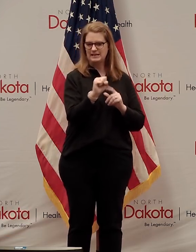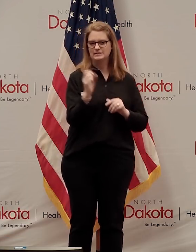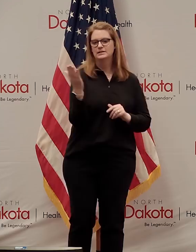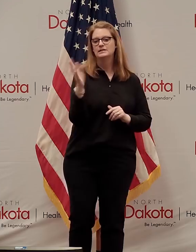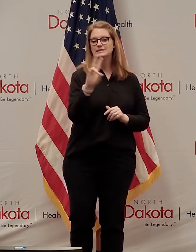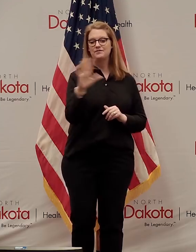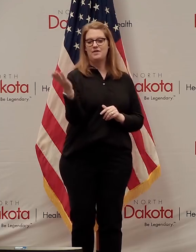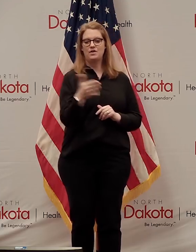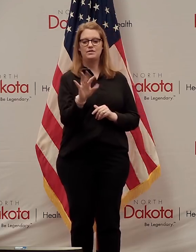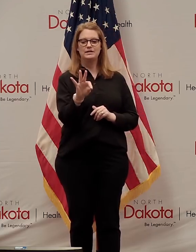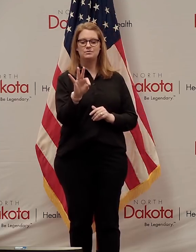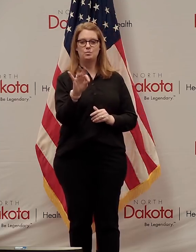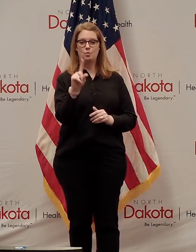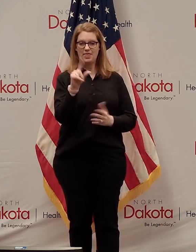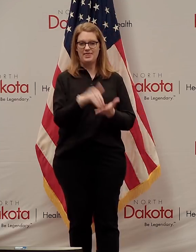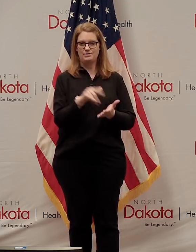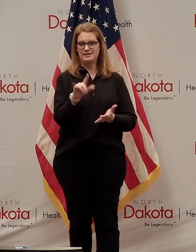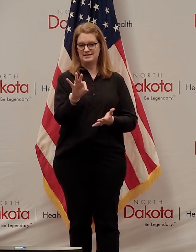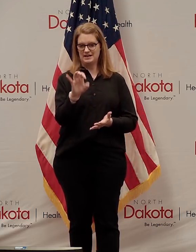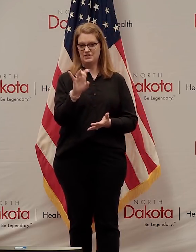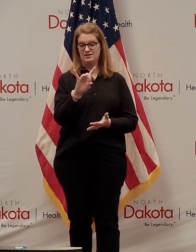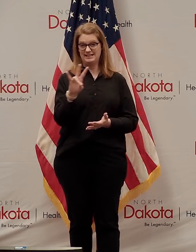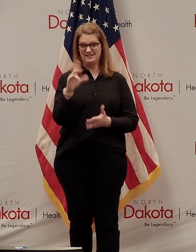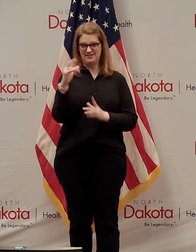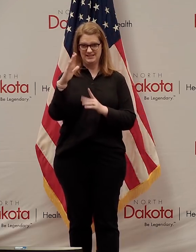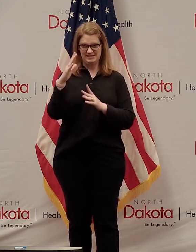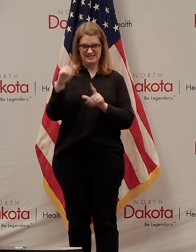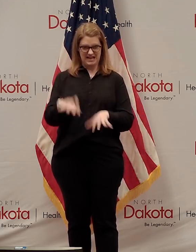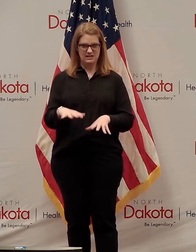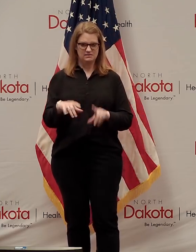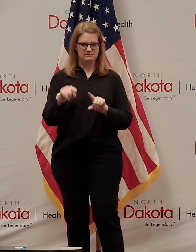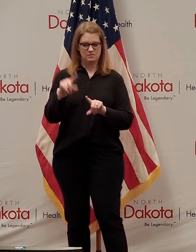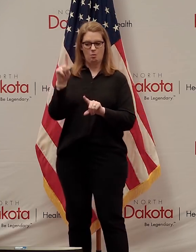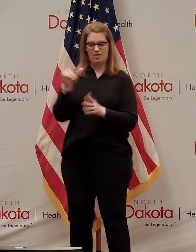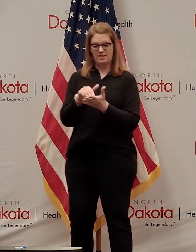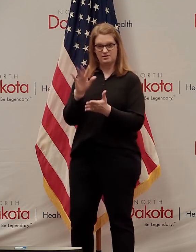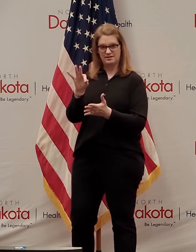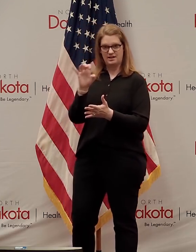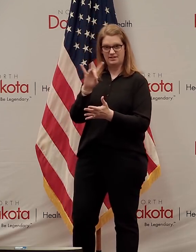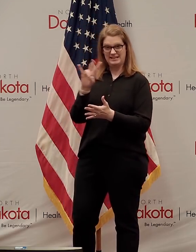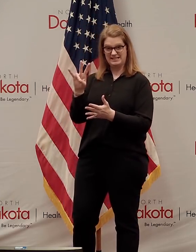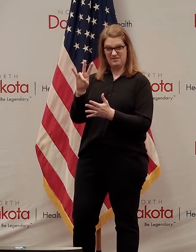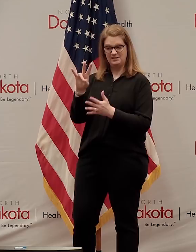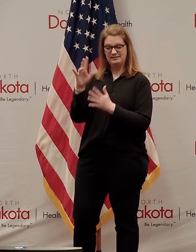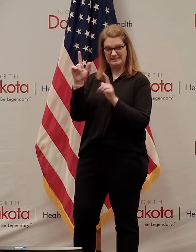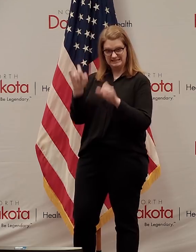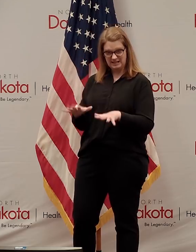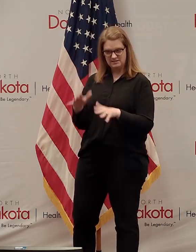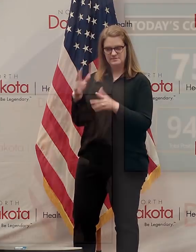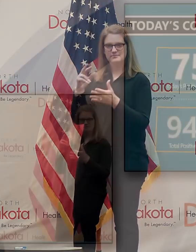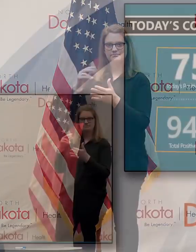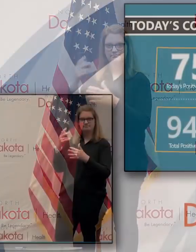,987 tests which is a new record high tests for a 24-hour period.